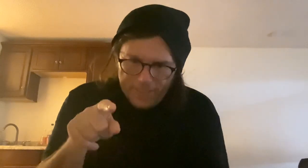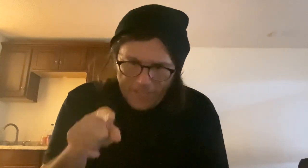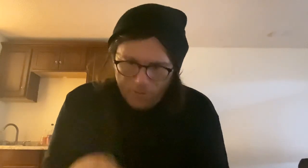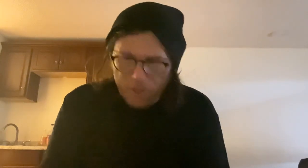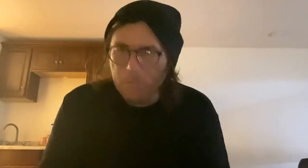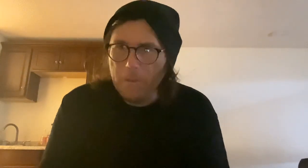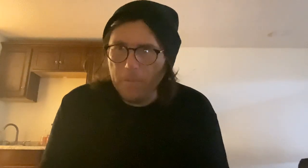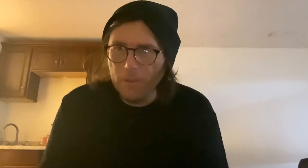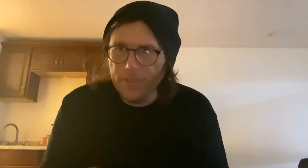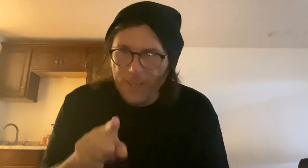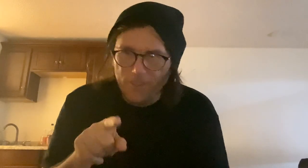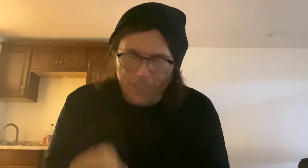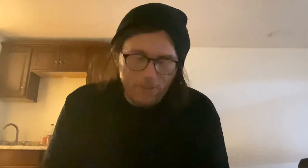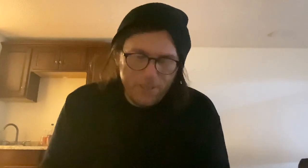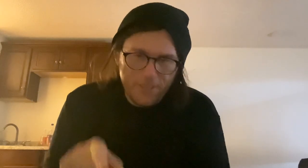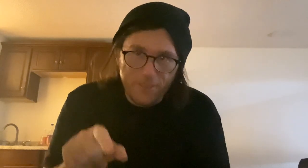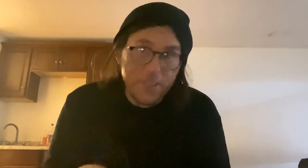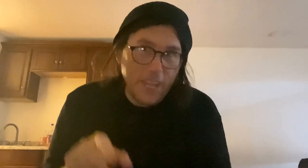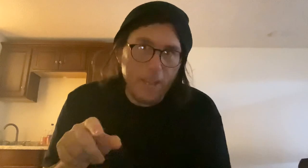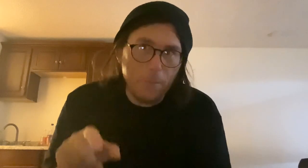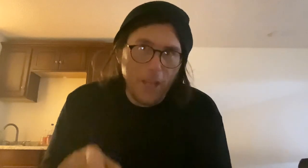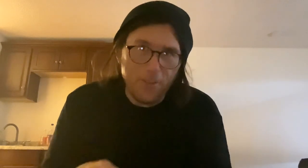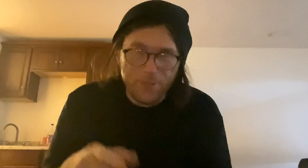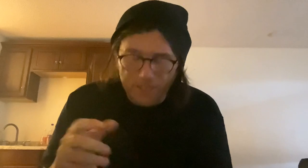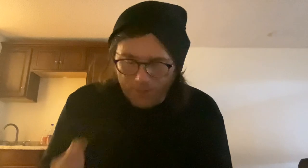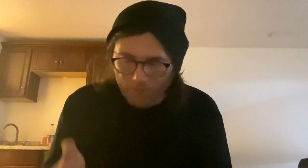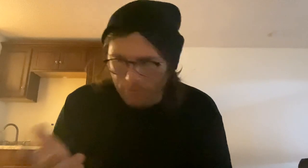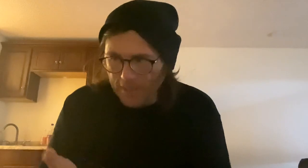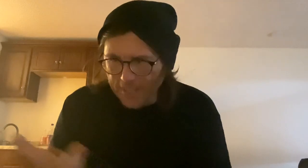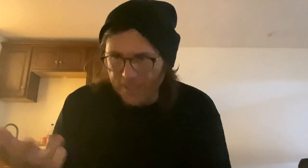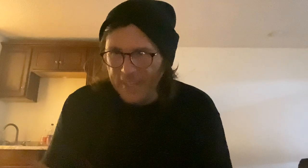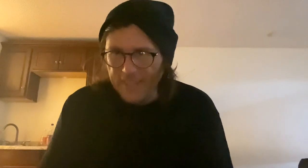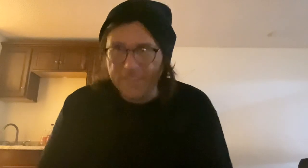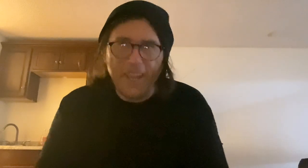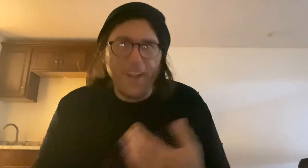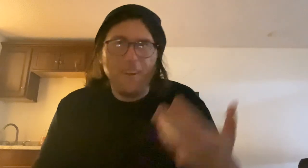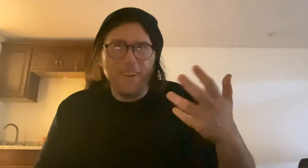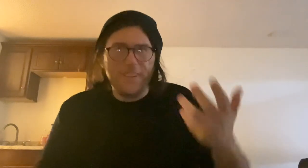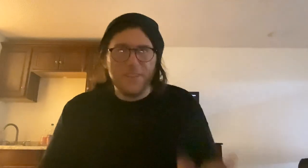That there are going to be people that are going to use it to scam others that don't realize it's AI art and stuff.